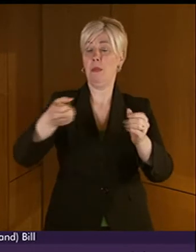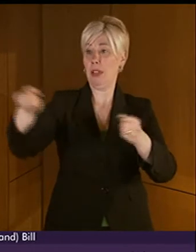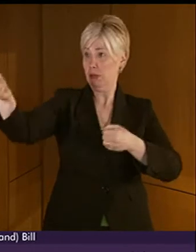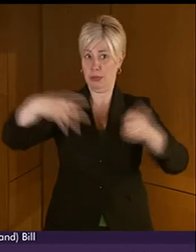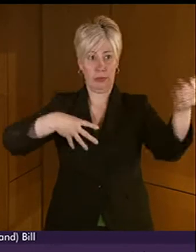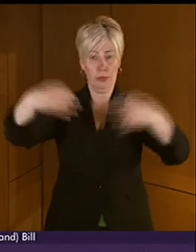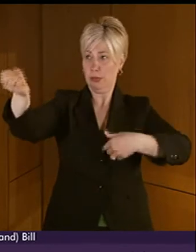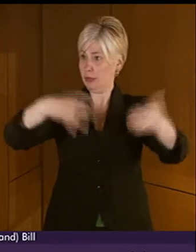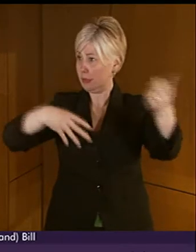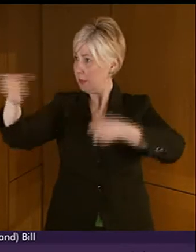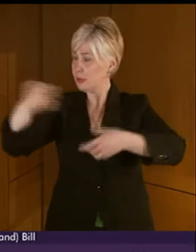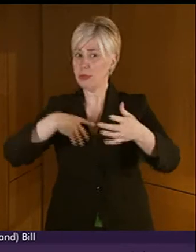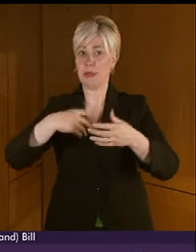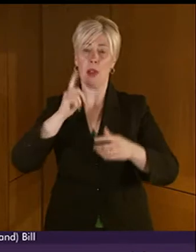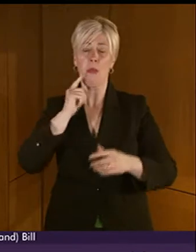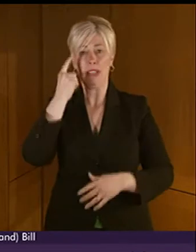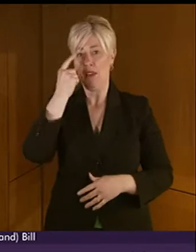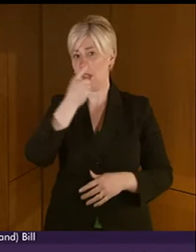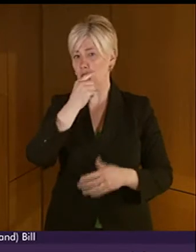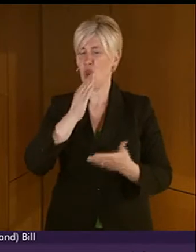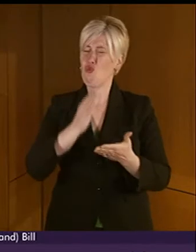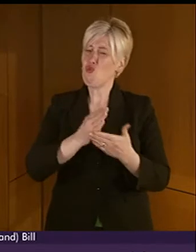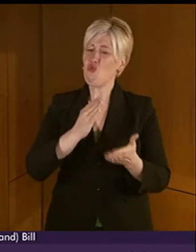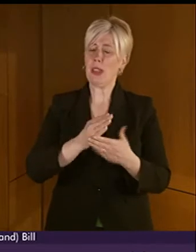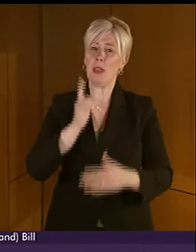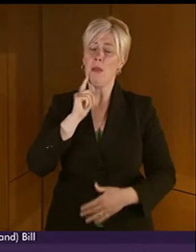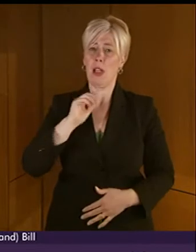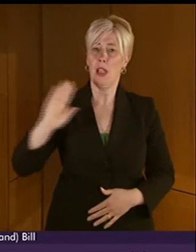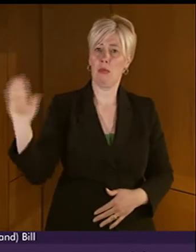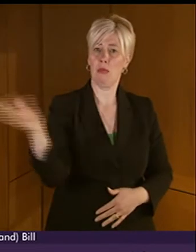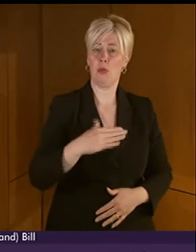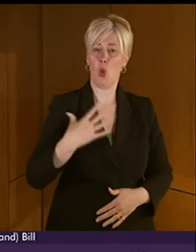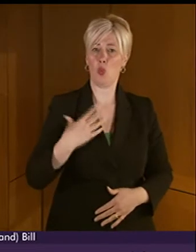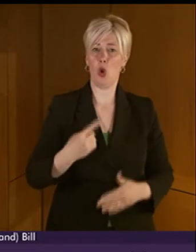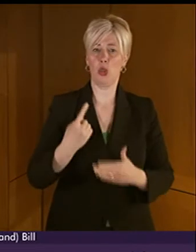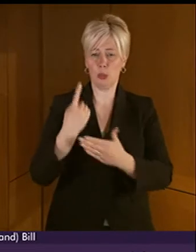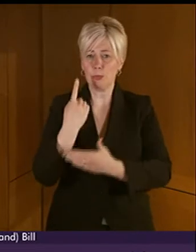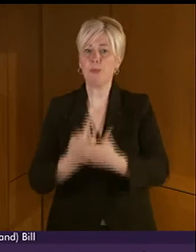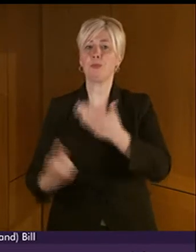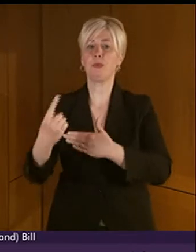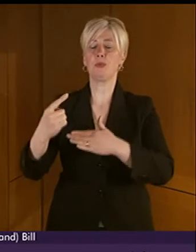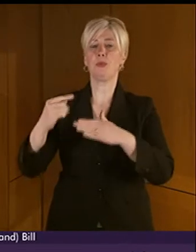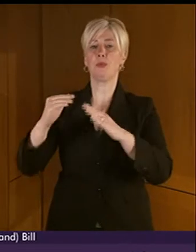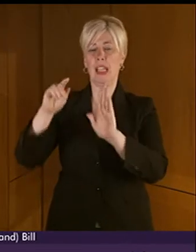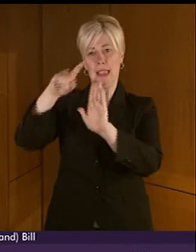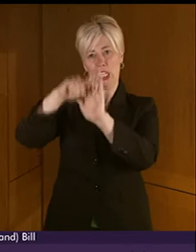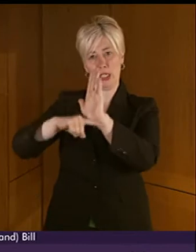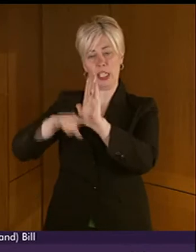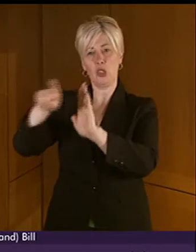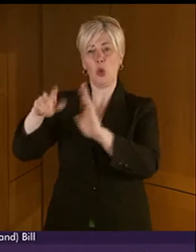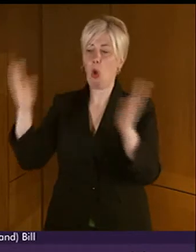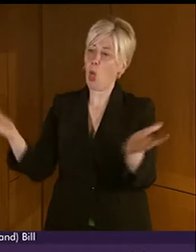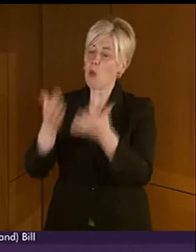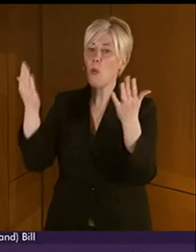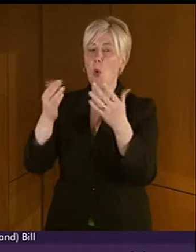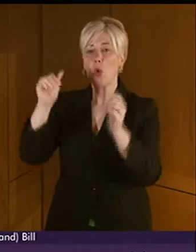Education and Culture Committee that there is a real desire for a piece of standalone legislation that will promote awareness and